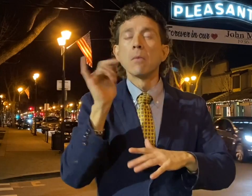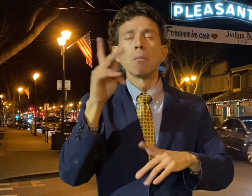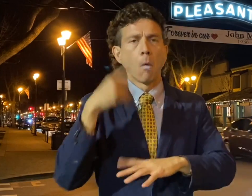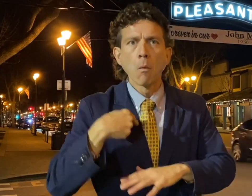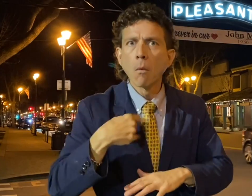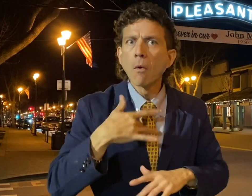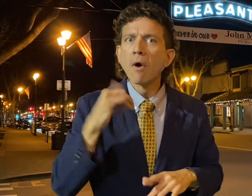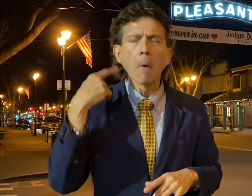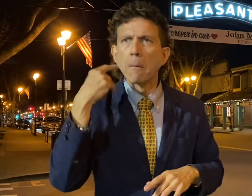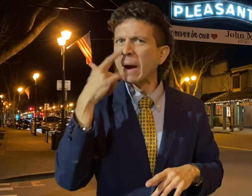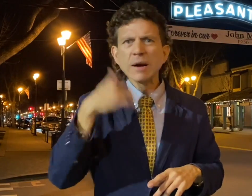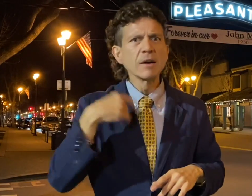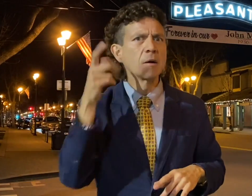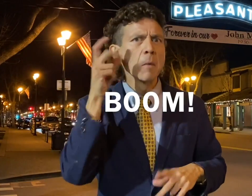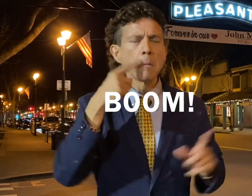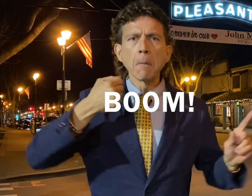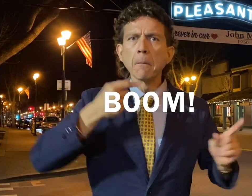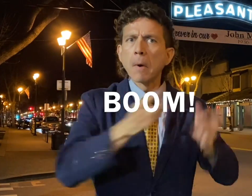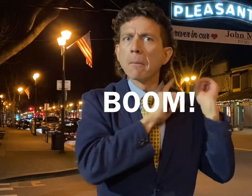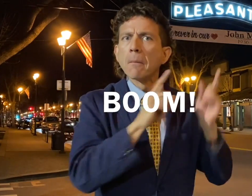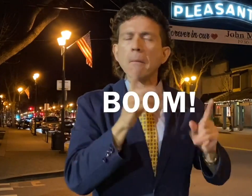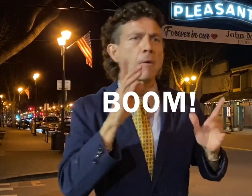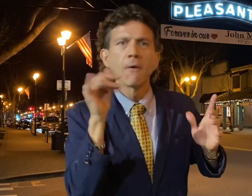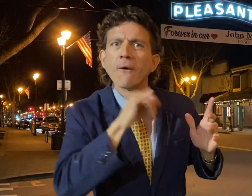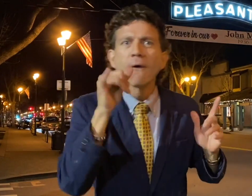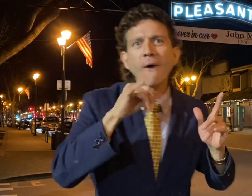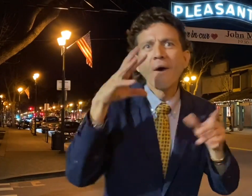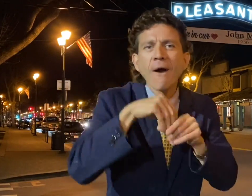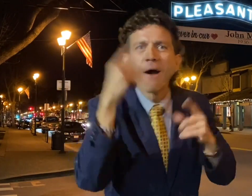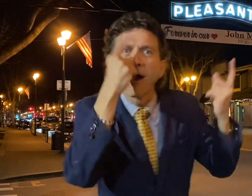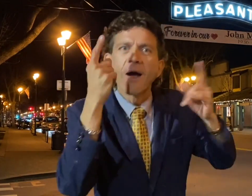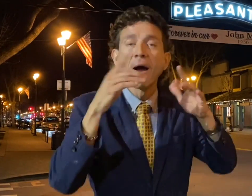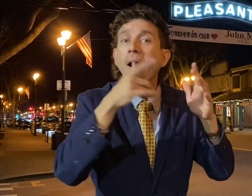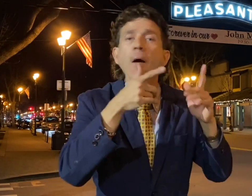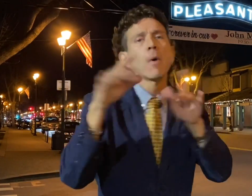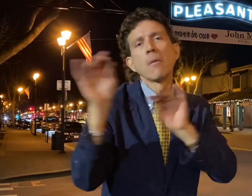play. That was one of the ways John made the game more fun to watch.